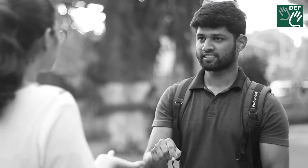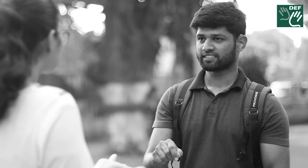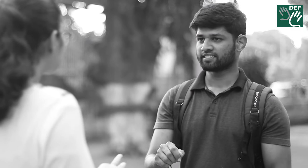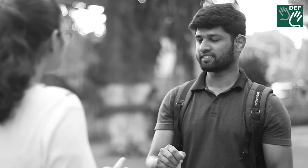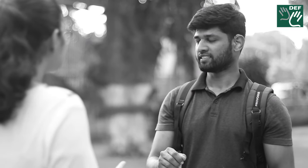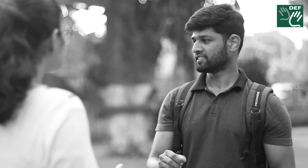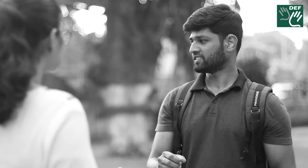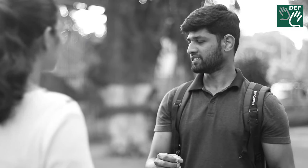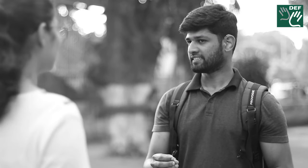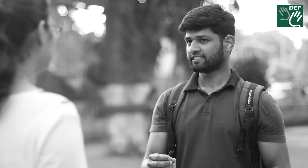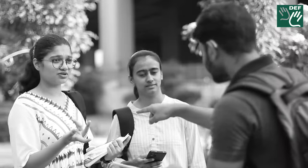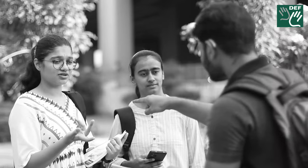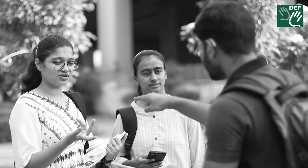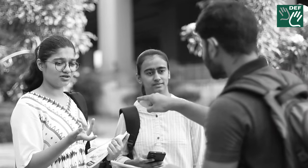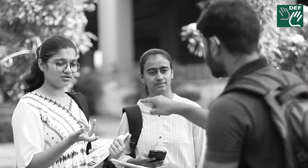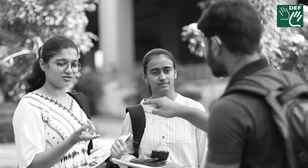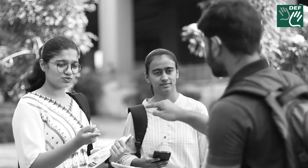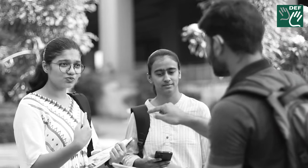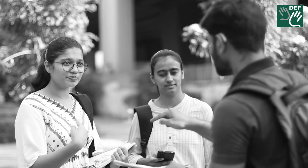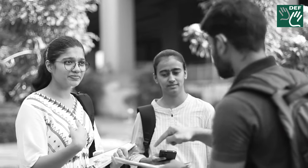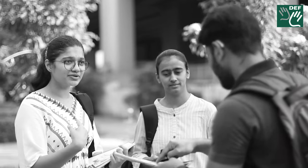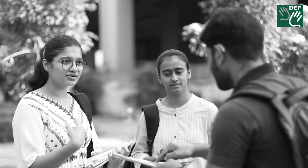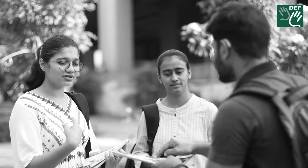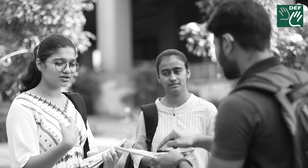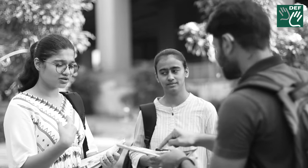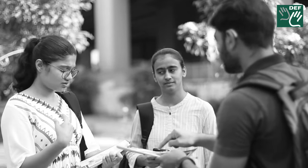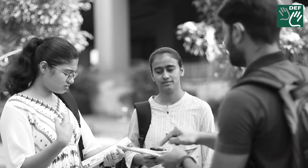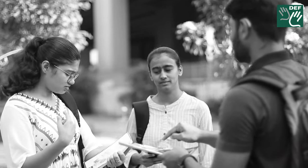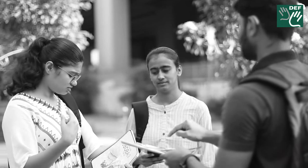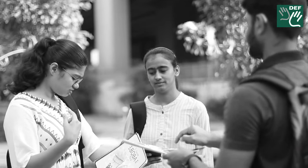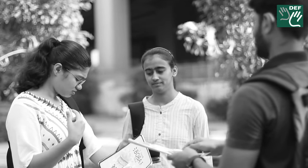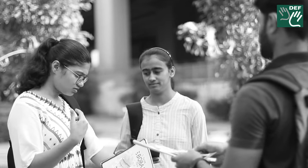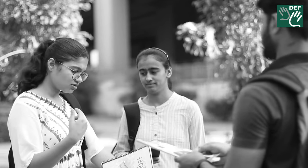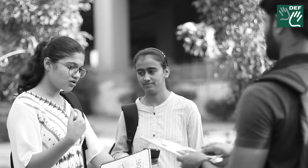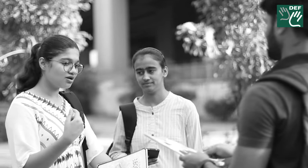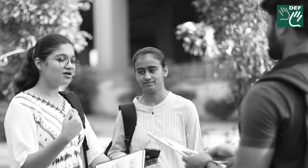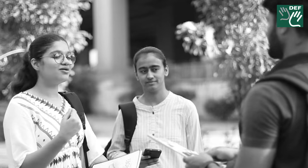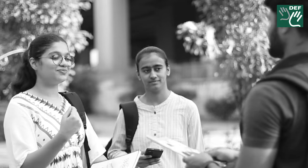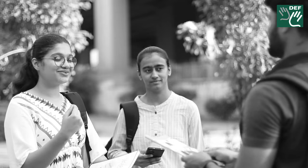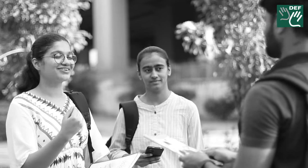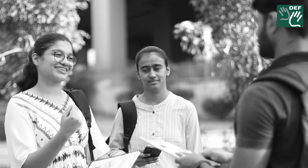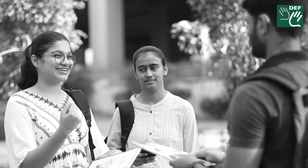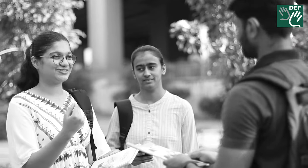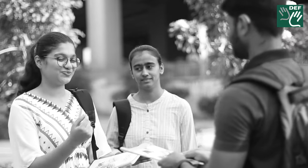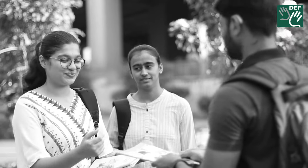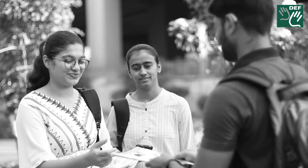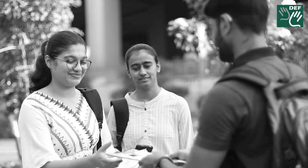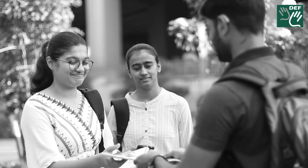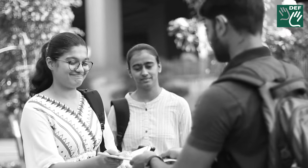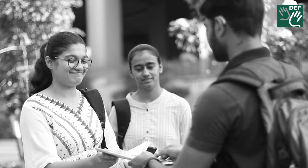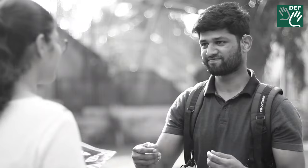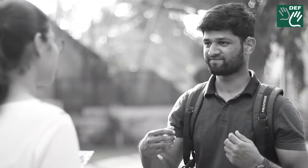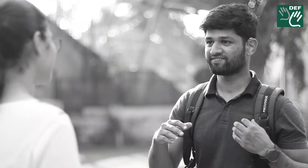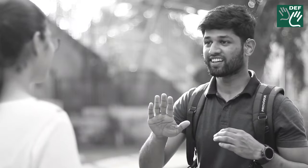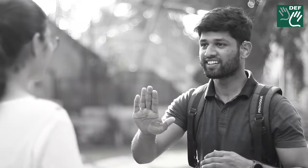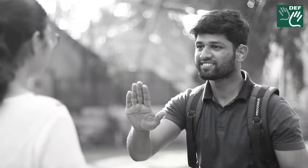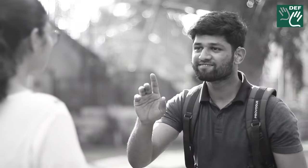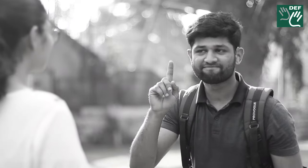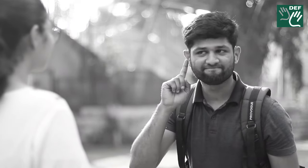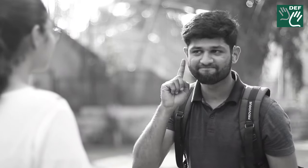Me? Me? It is your book. Oh, thank you. Oh, I am